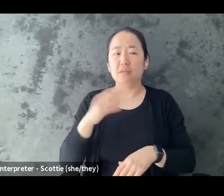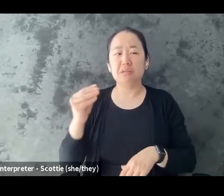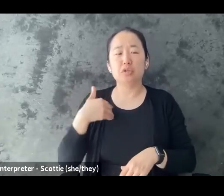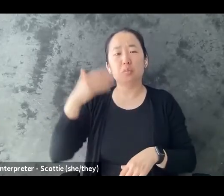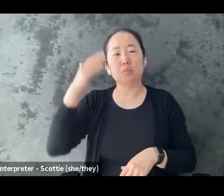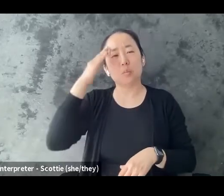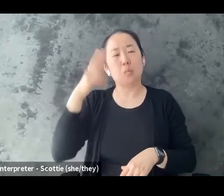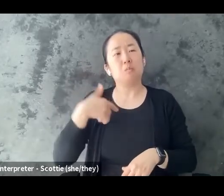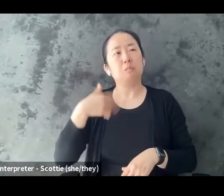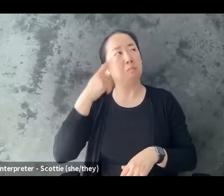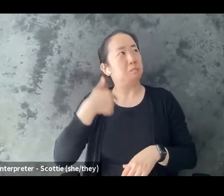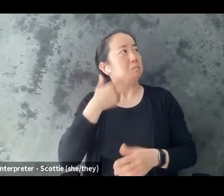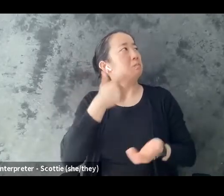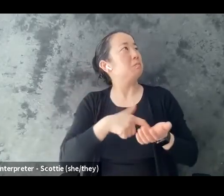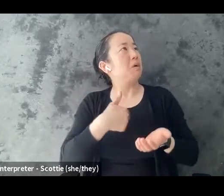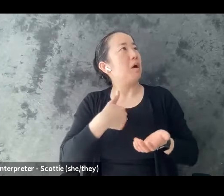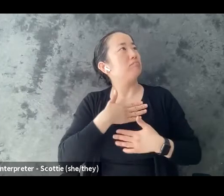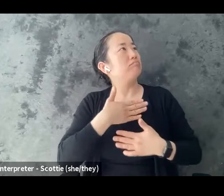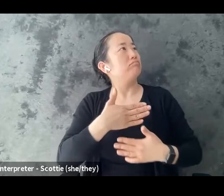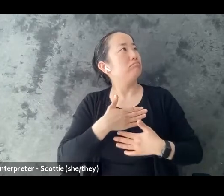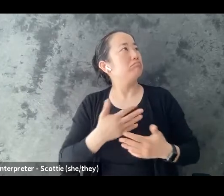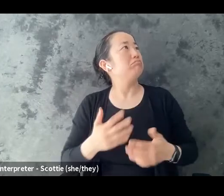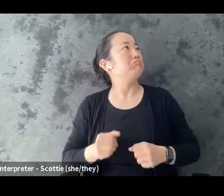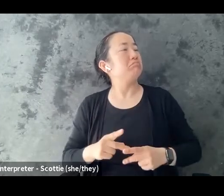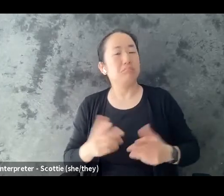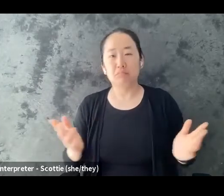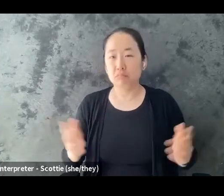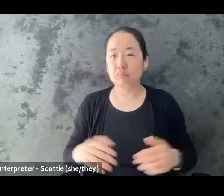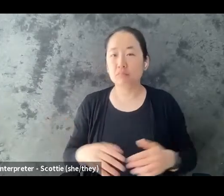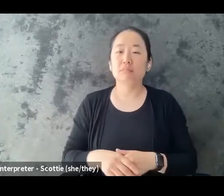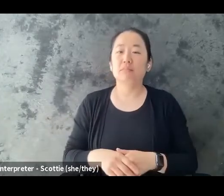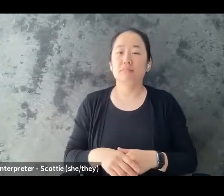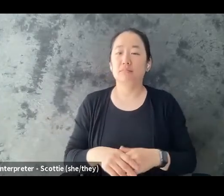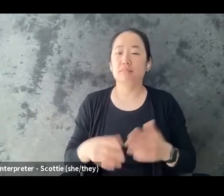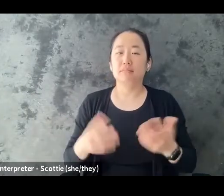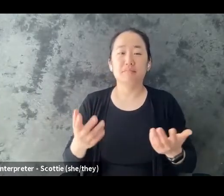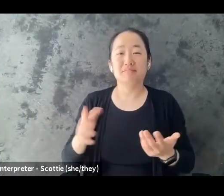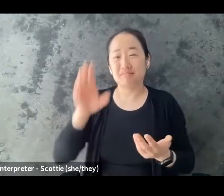So thank you if you chose to participate in that. If you chose to do something else with that time, that is completely okay too.